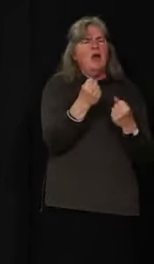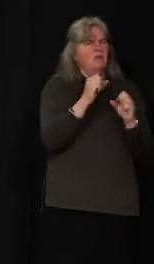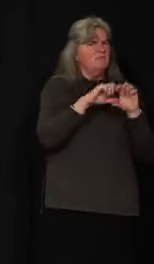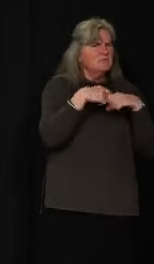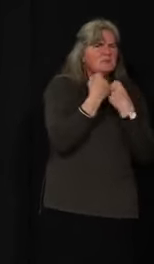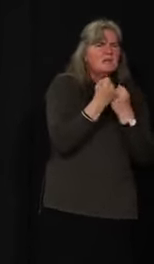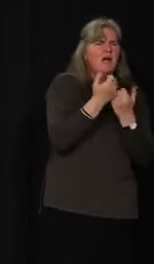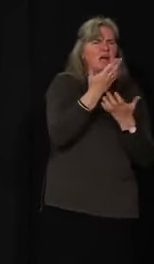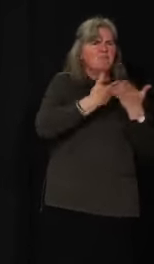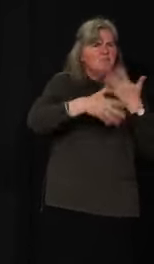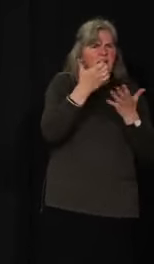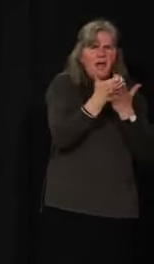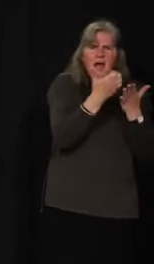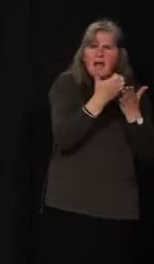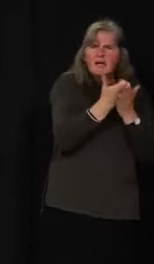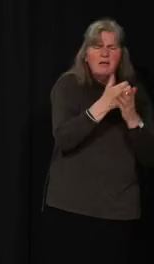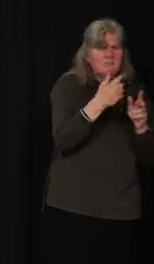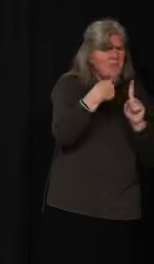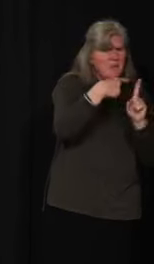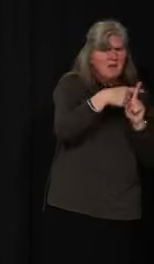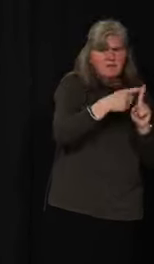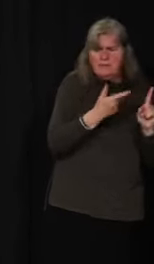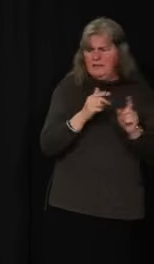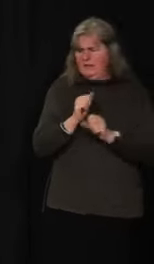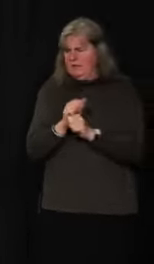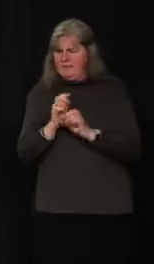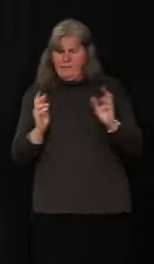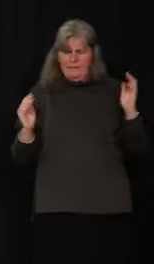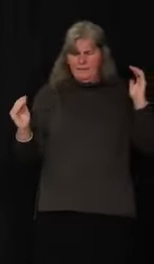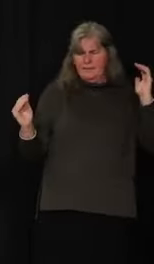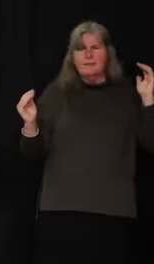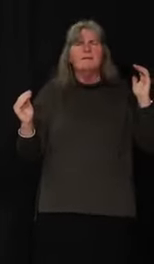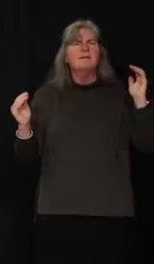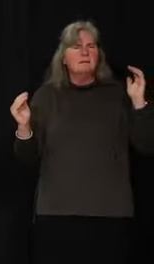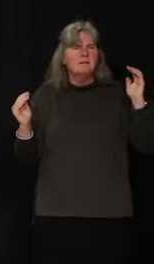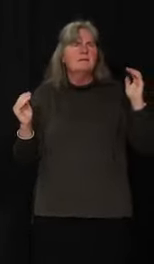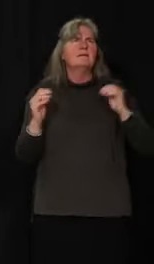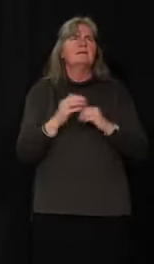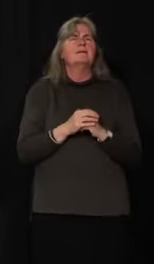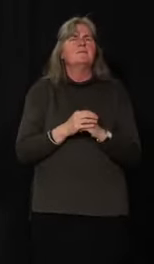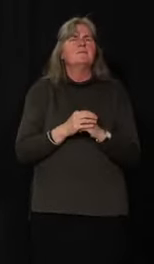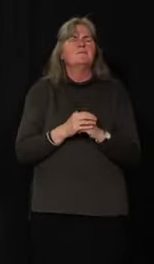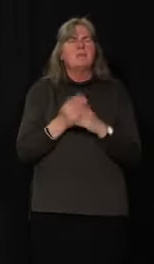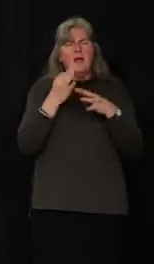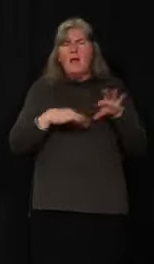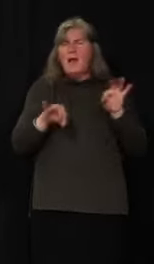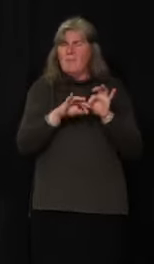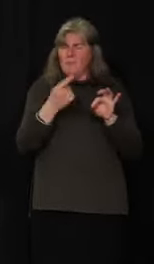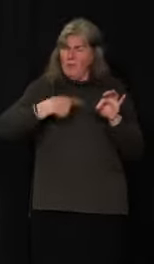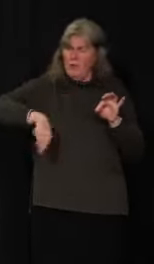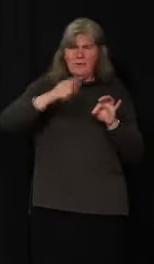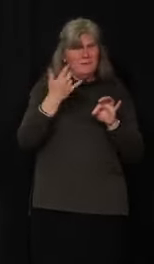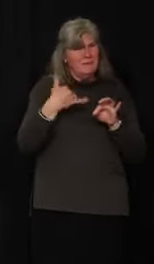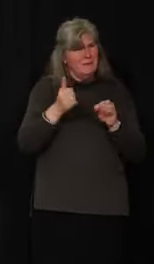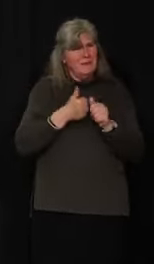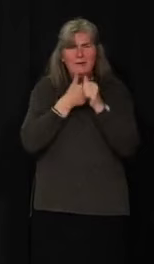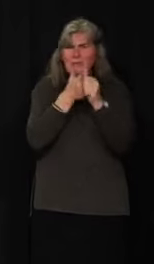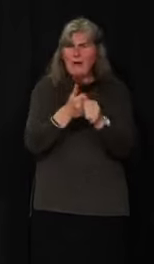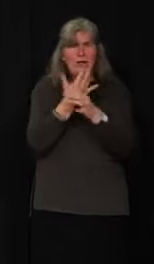societal and economical well-being. So long as we continue to practice these six steps to